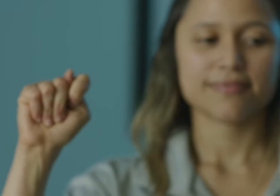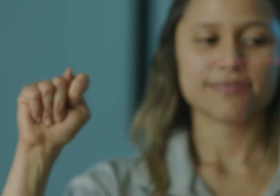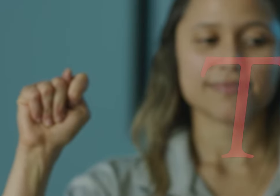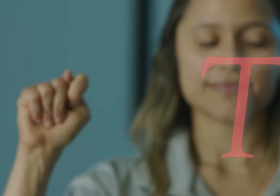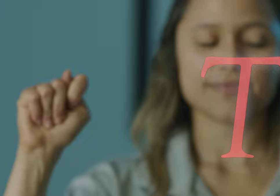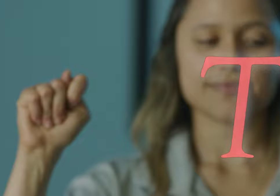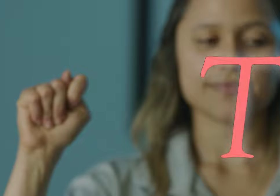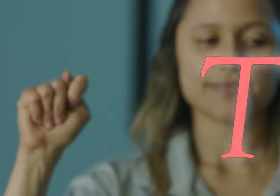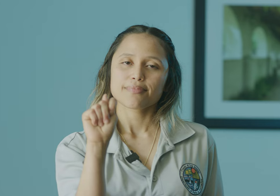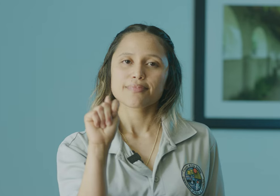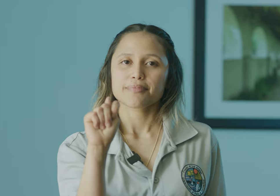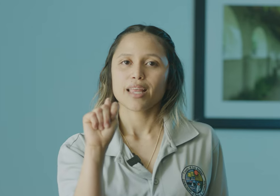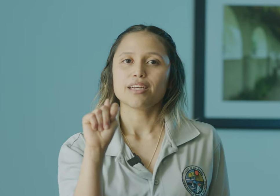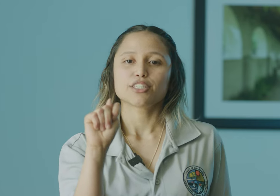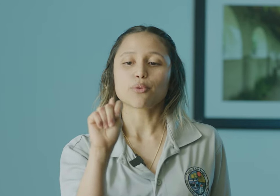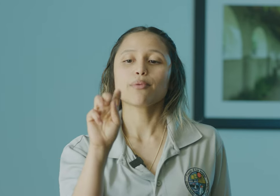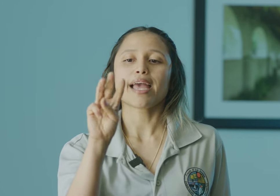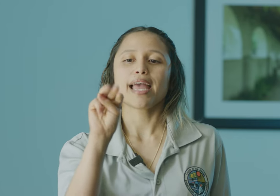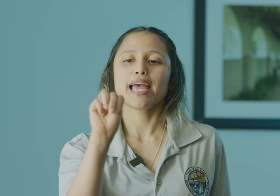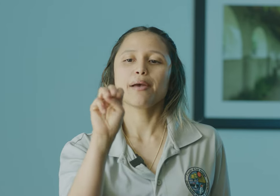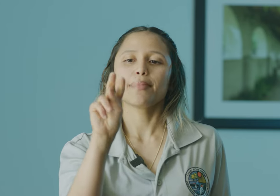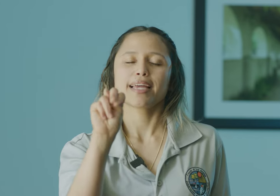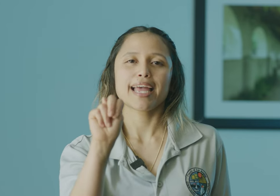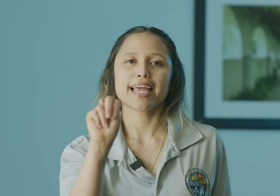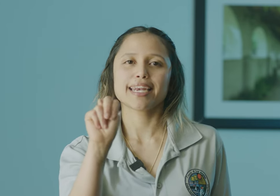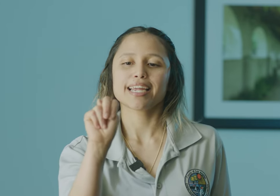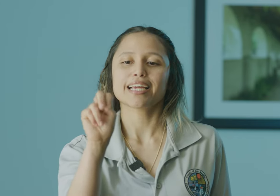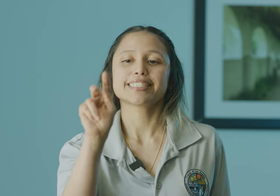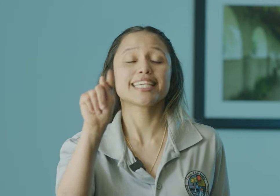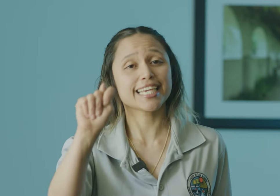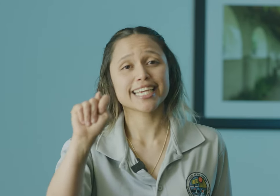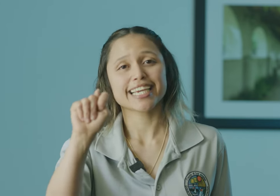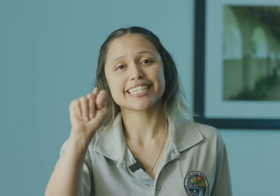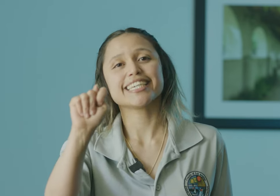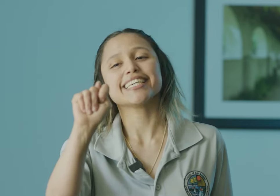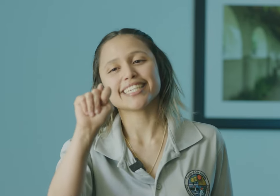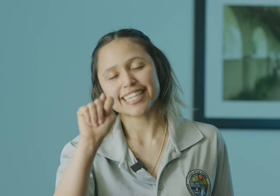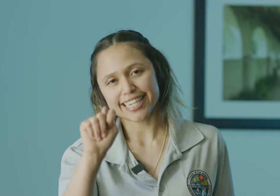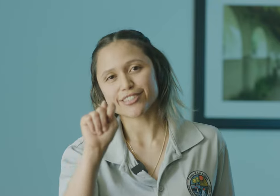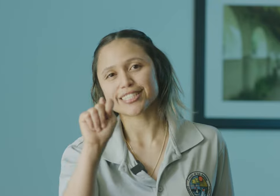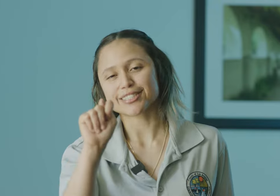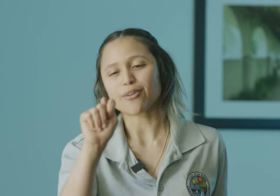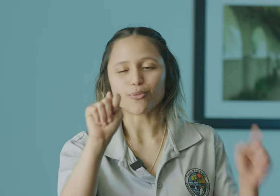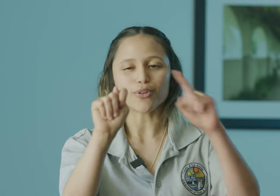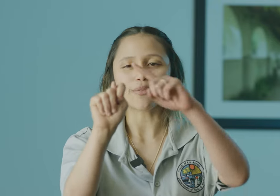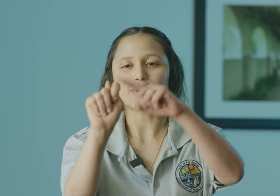T. So we went M. N. T. Uses only one.